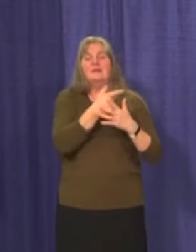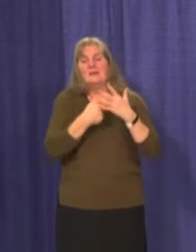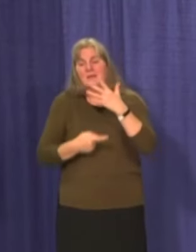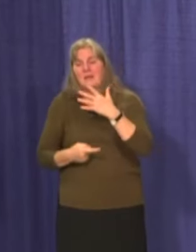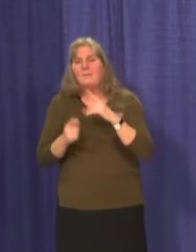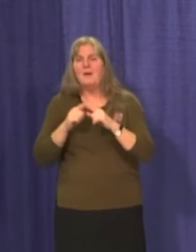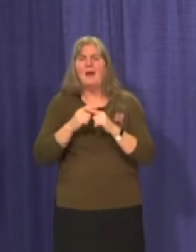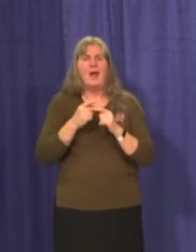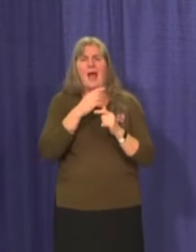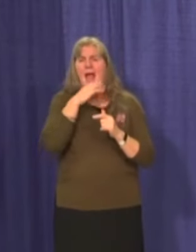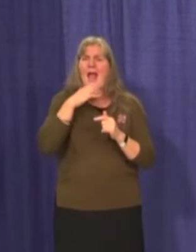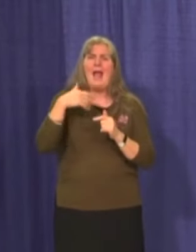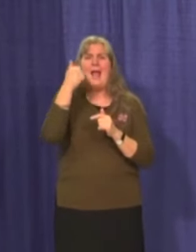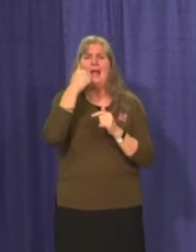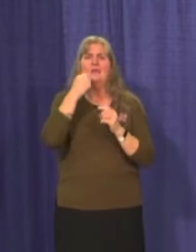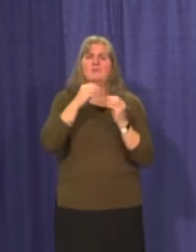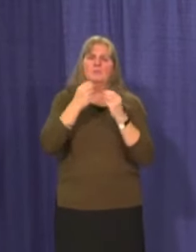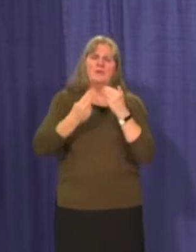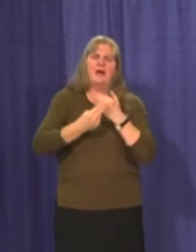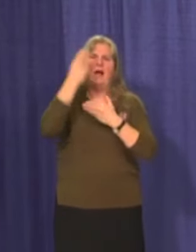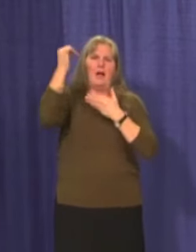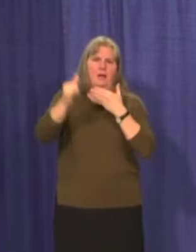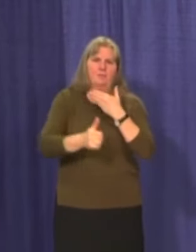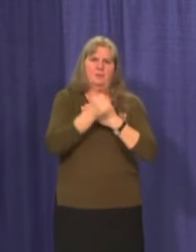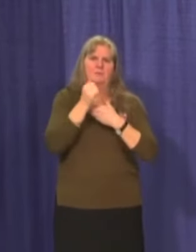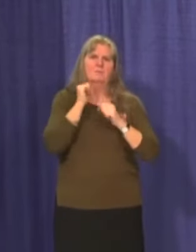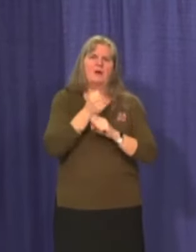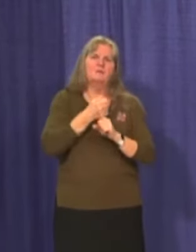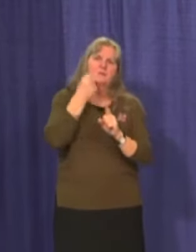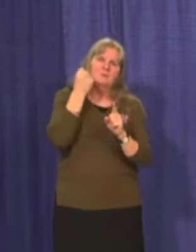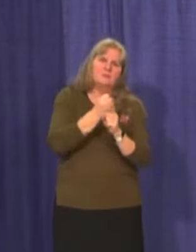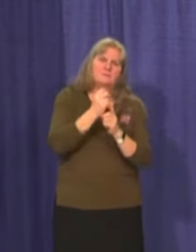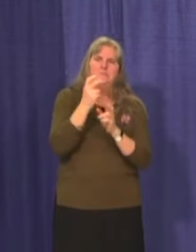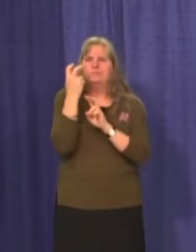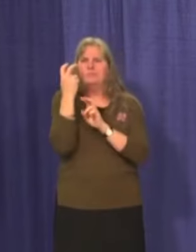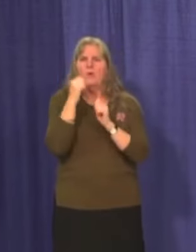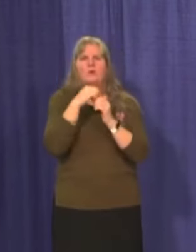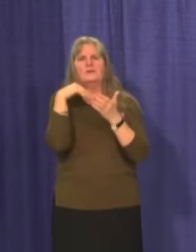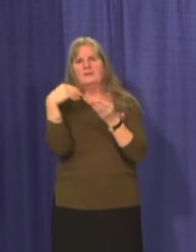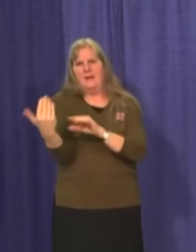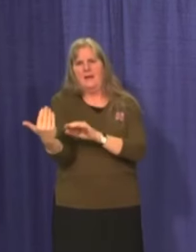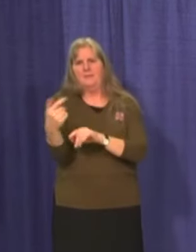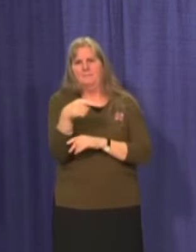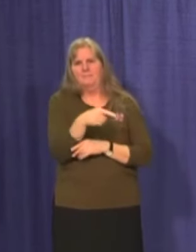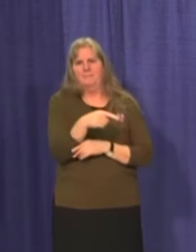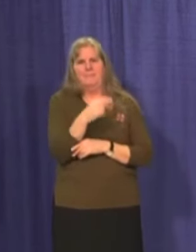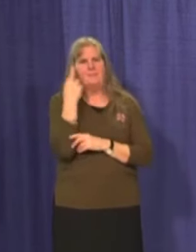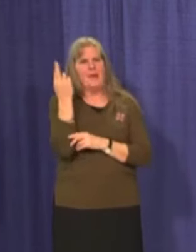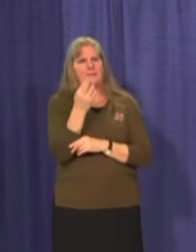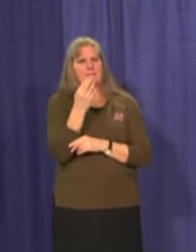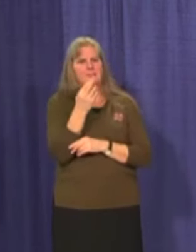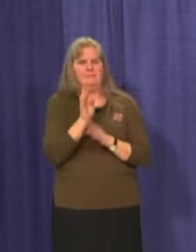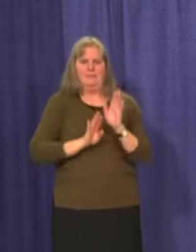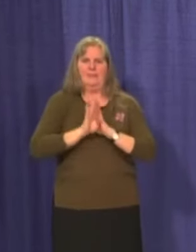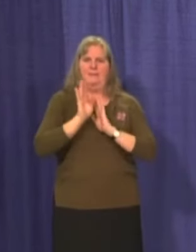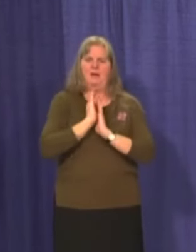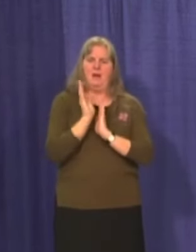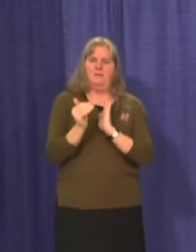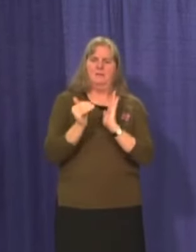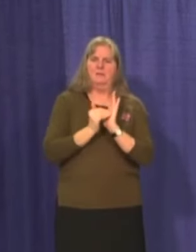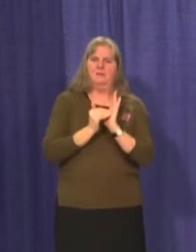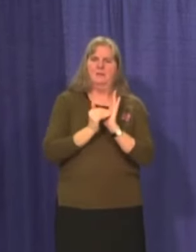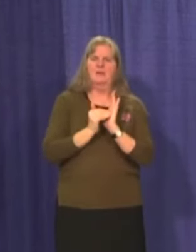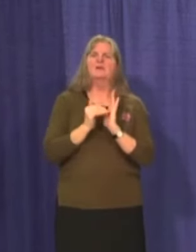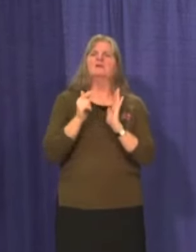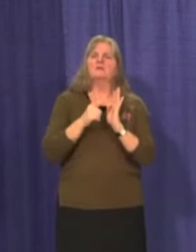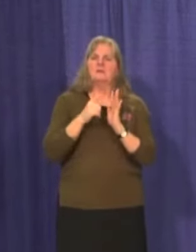factor for serious and fatal COVID disease. This is why we have designed the clinics, starting with long